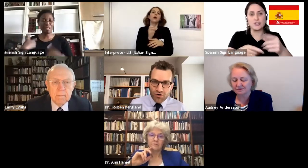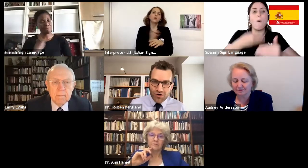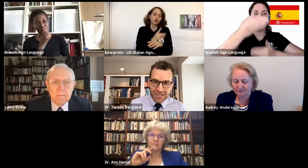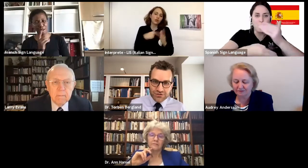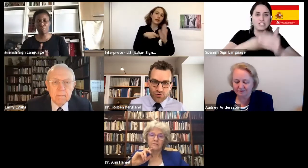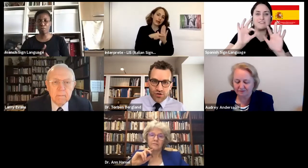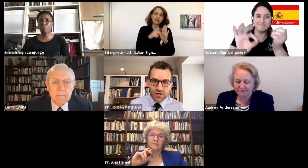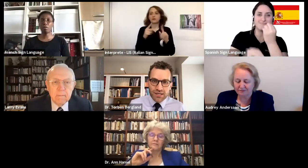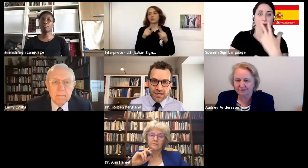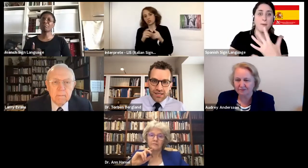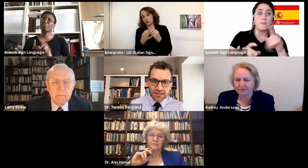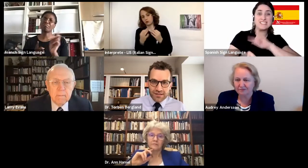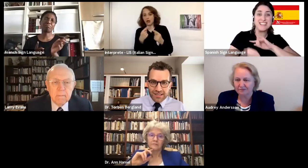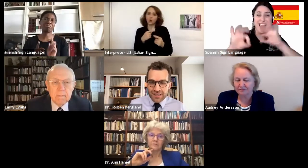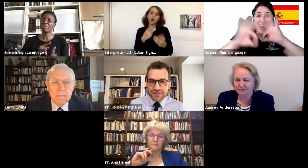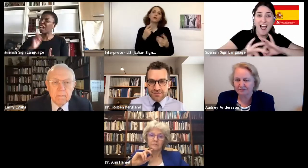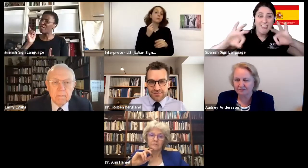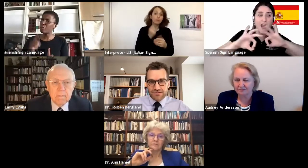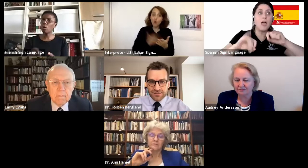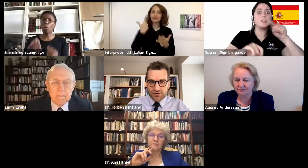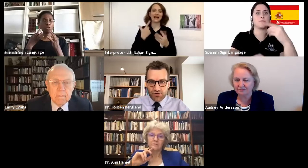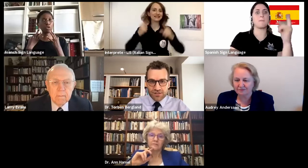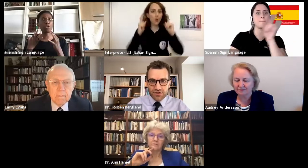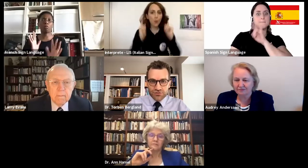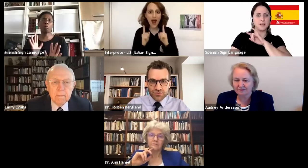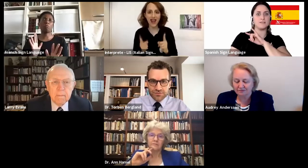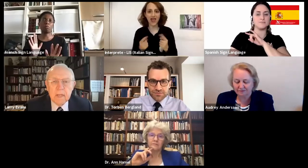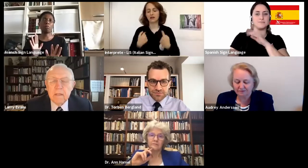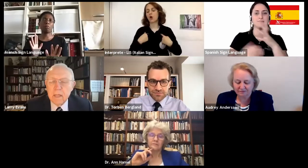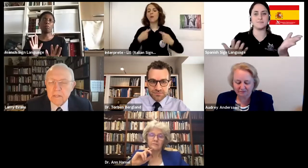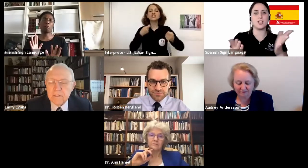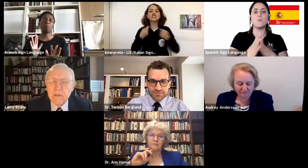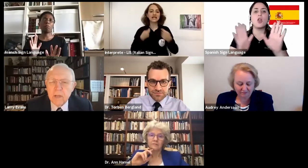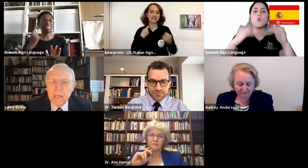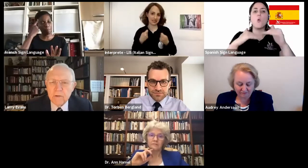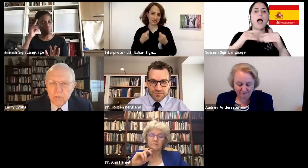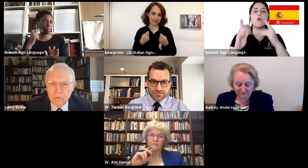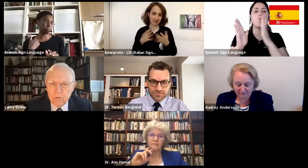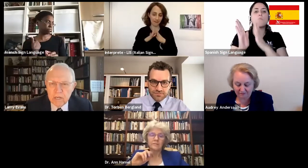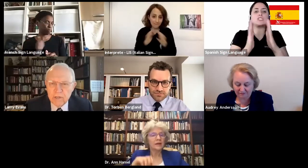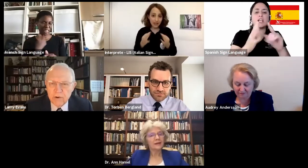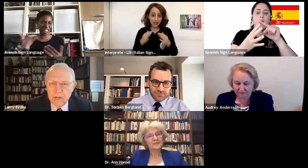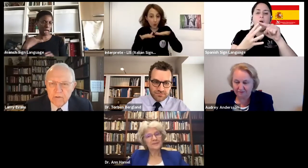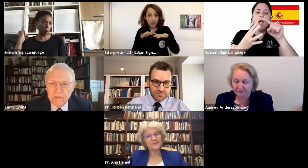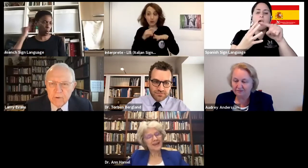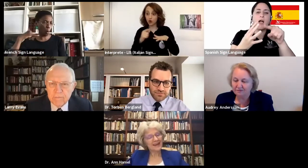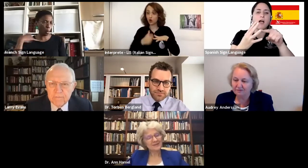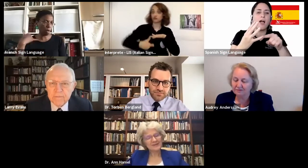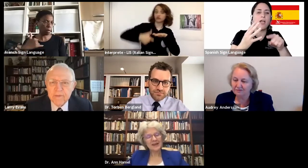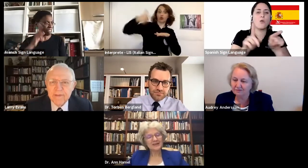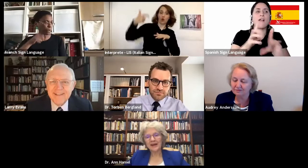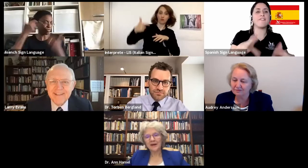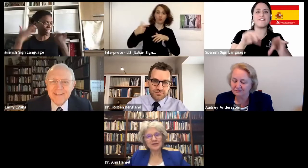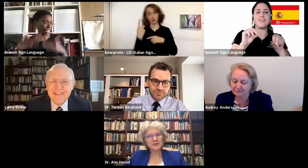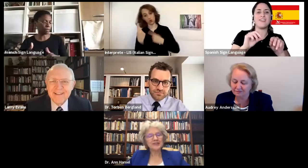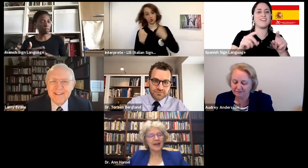sort of more or less over, uh, again, it's very individual. Yes. Thank you. And did you guys see your hand on that? Yes.